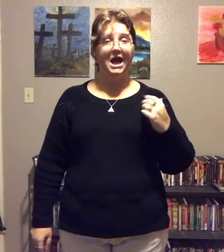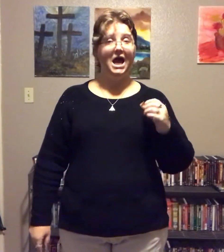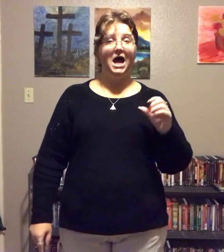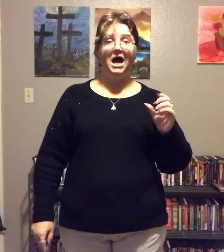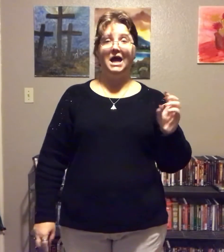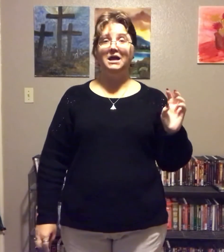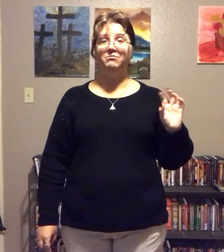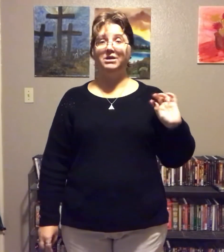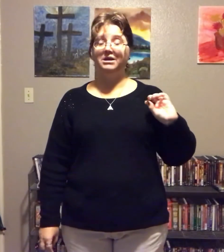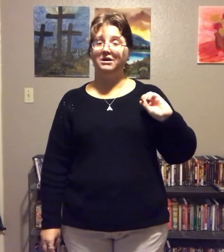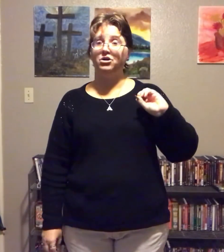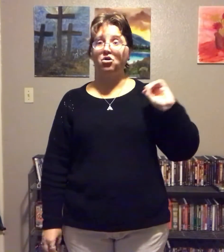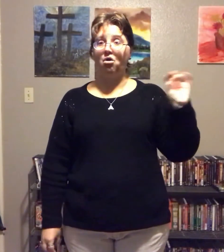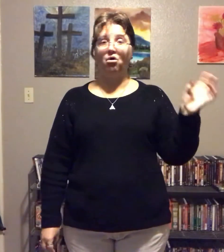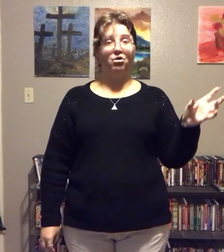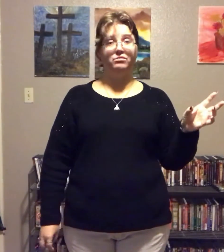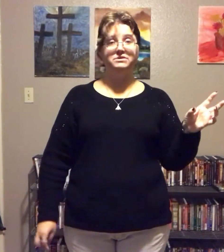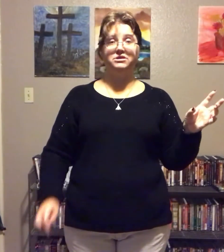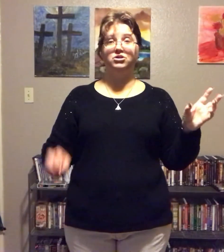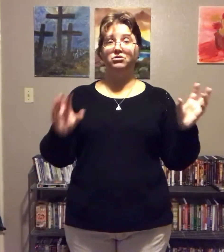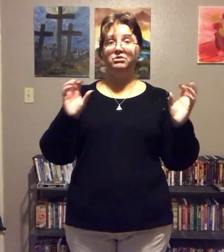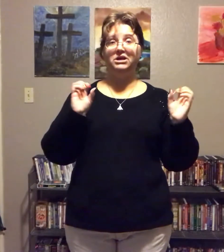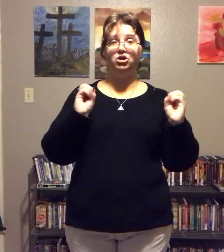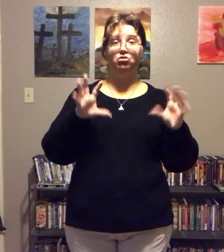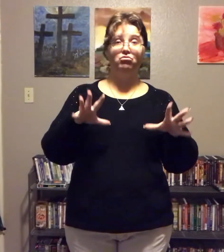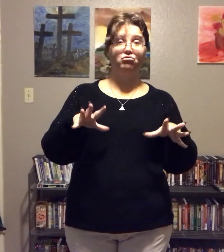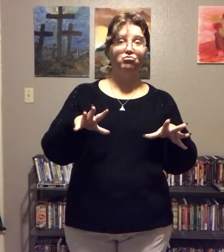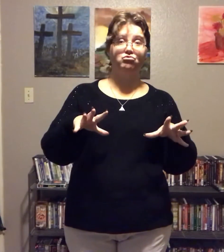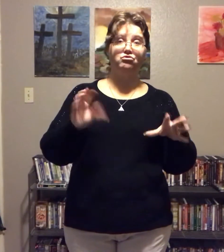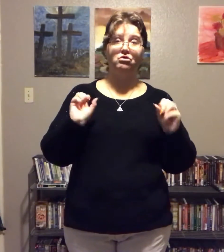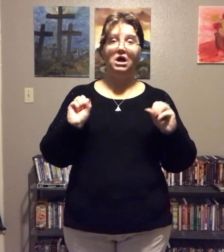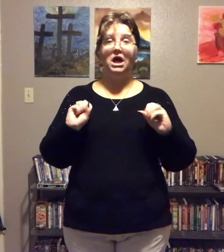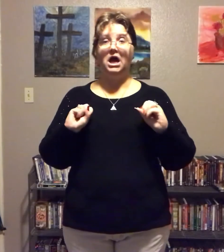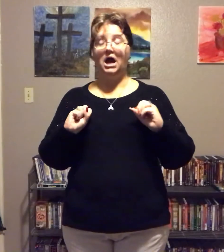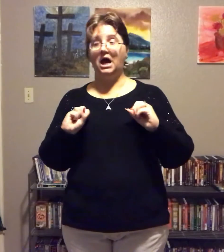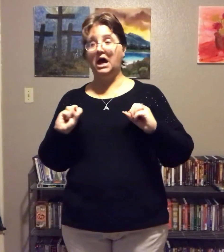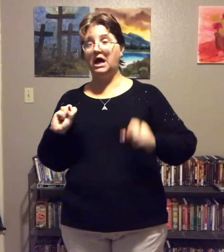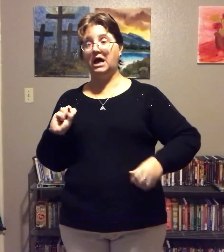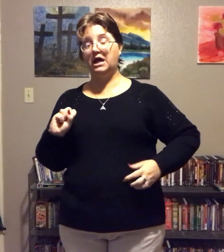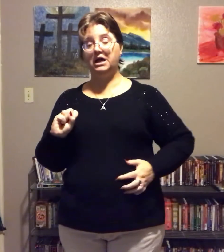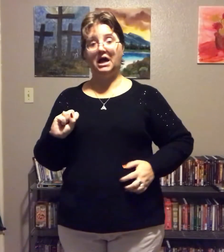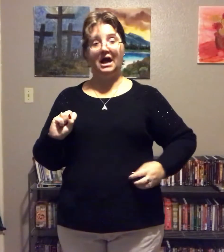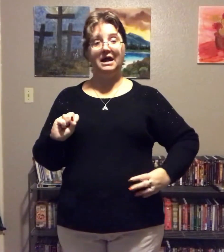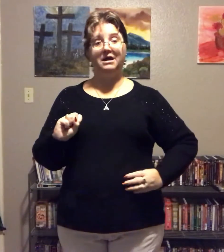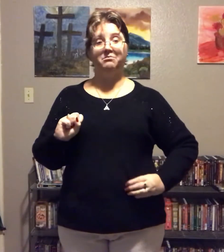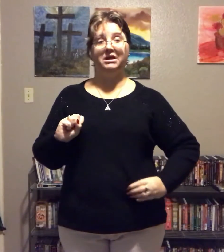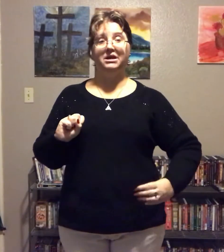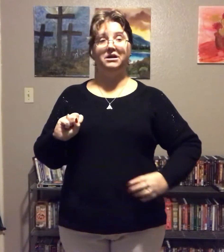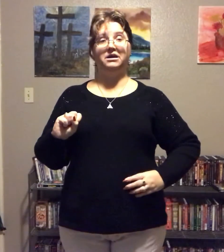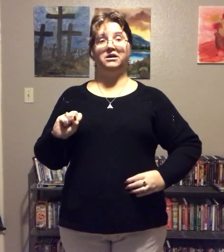I am eating carbs, including noodles. I am eating